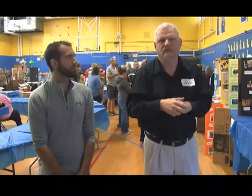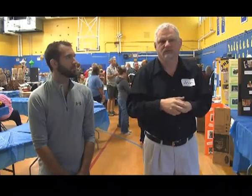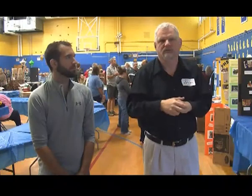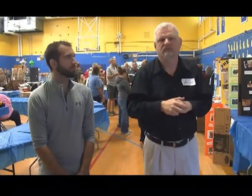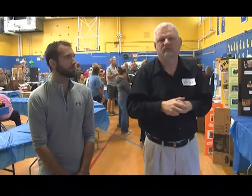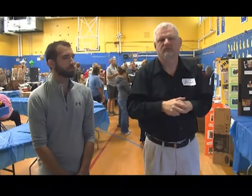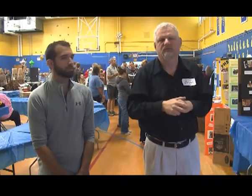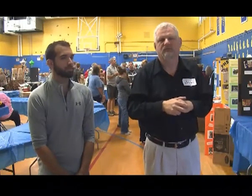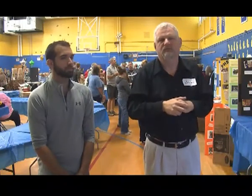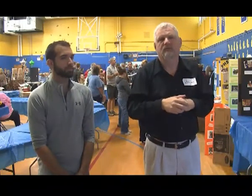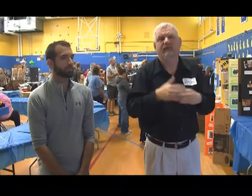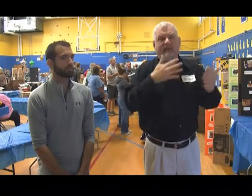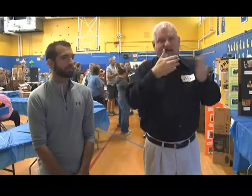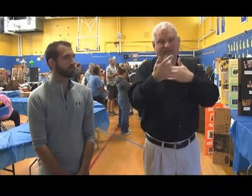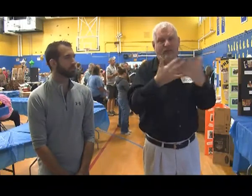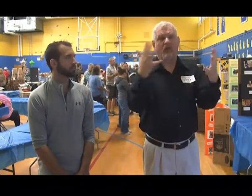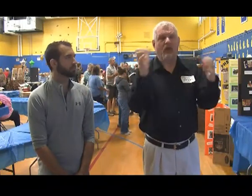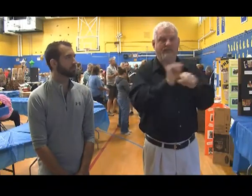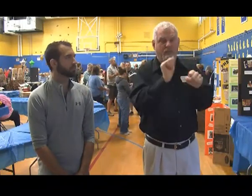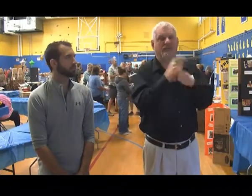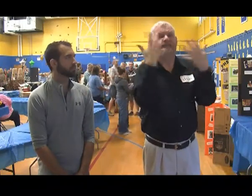So, we do have many resources for the community.